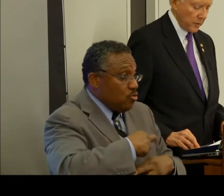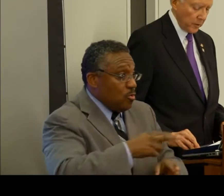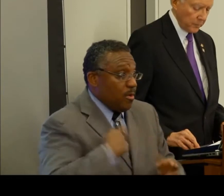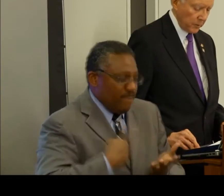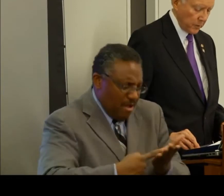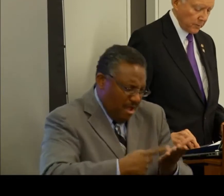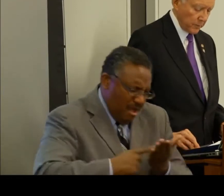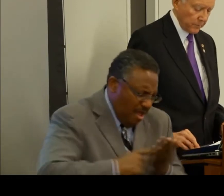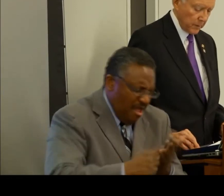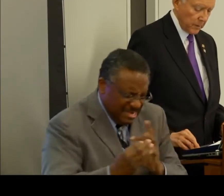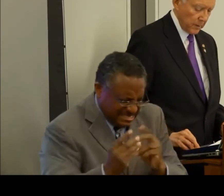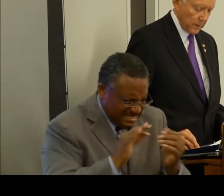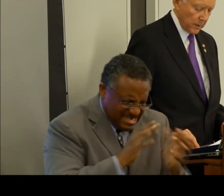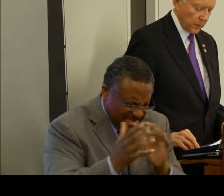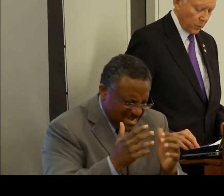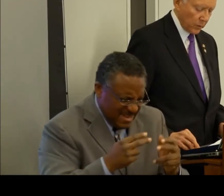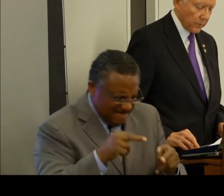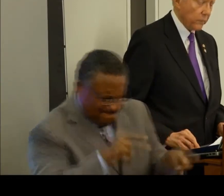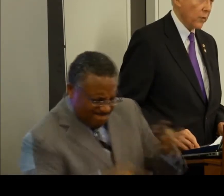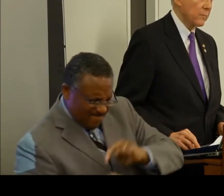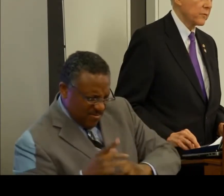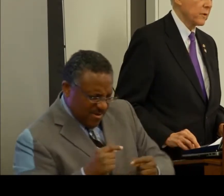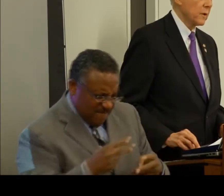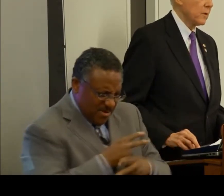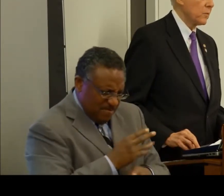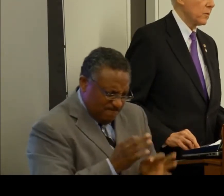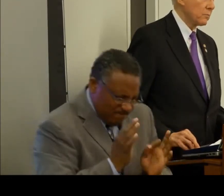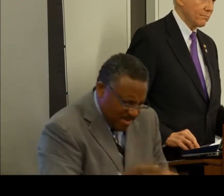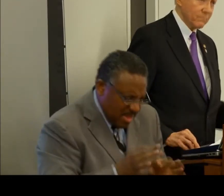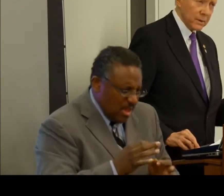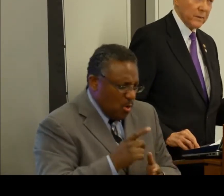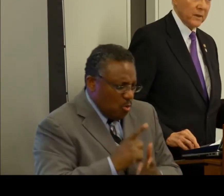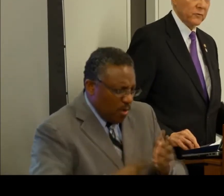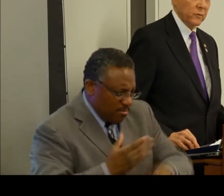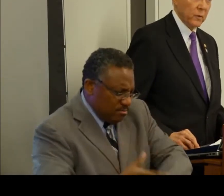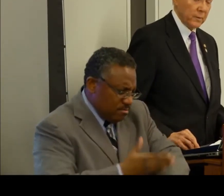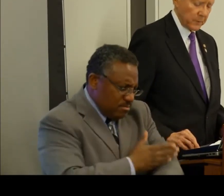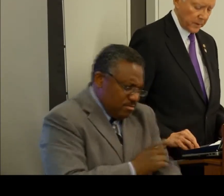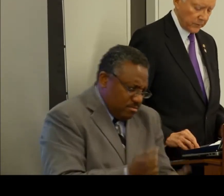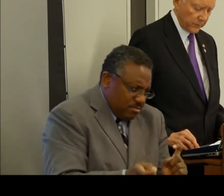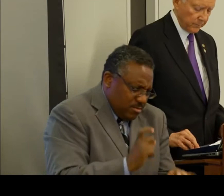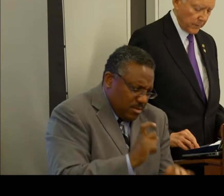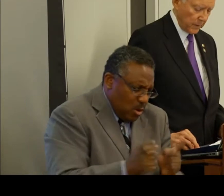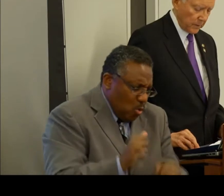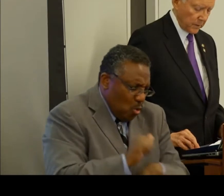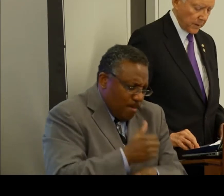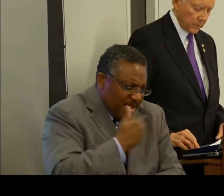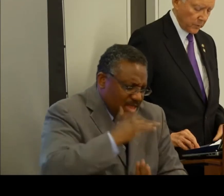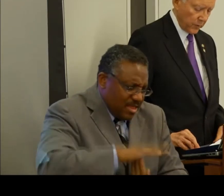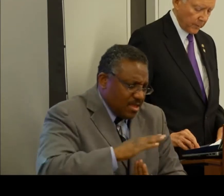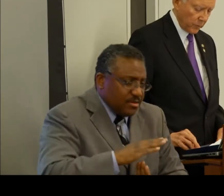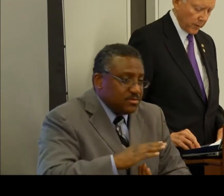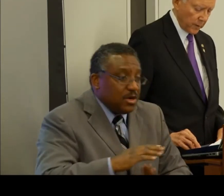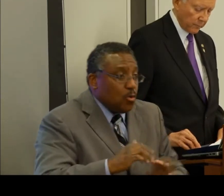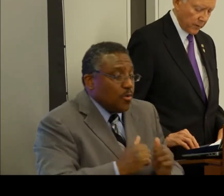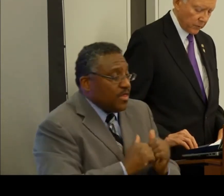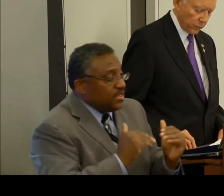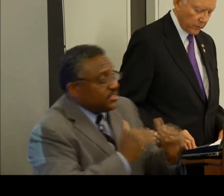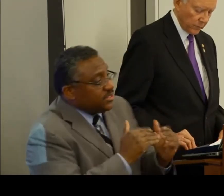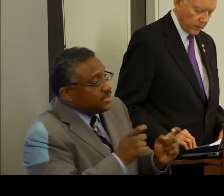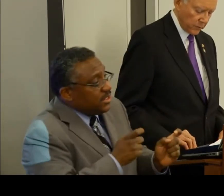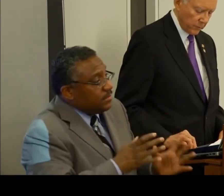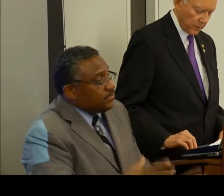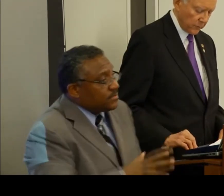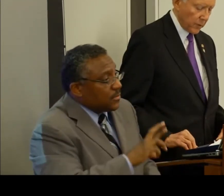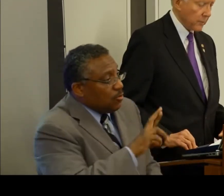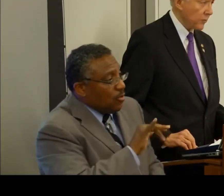options and to help determine what reforms will be best, will work best. Together with Chairman Ryan of the